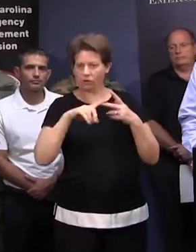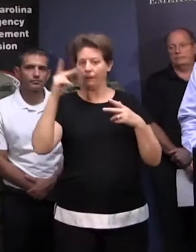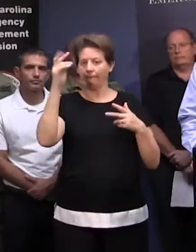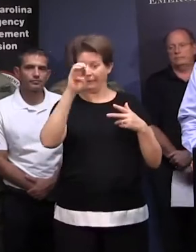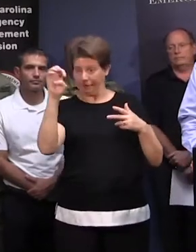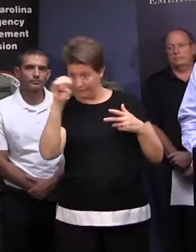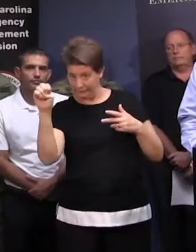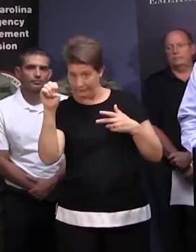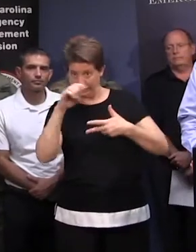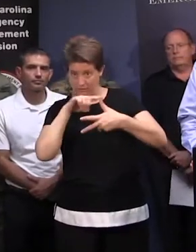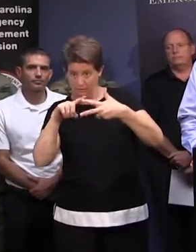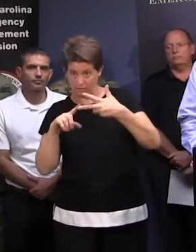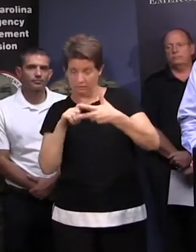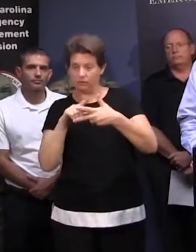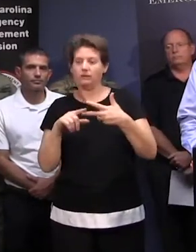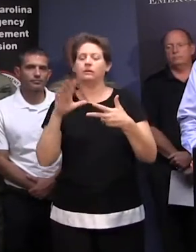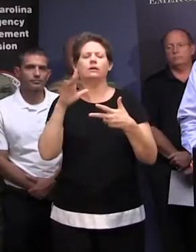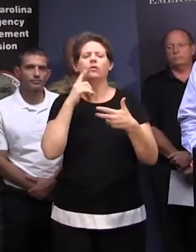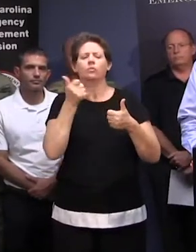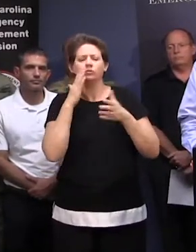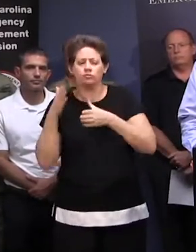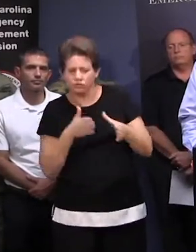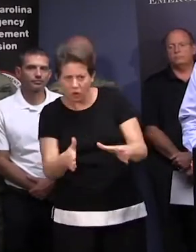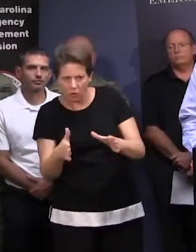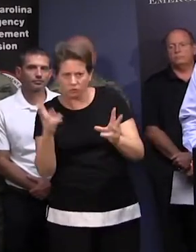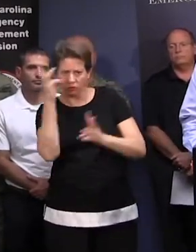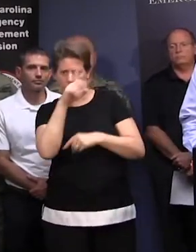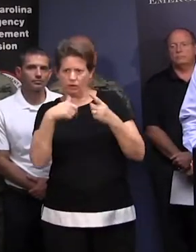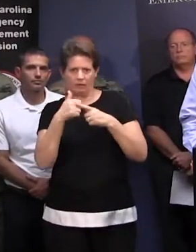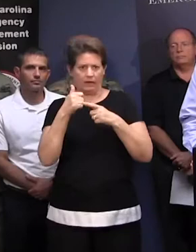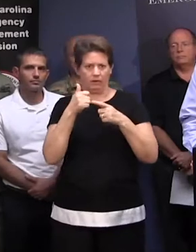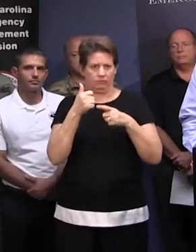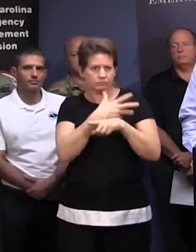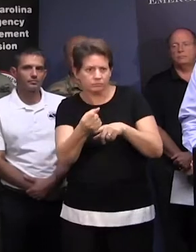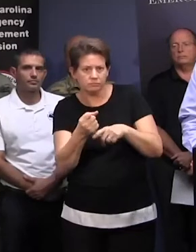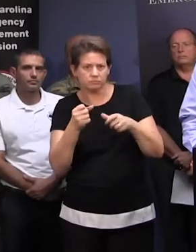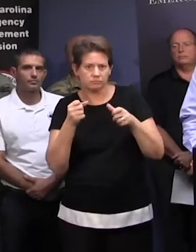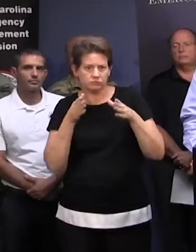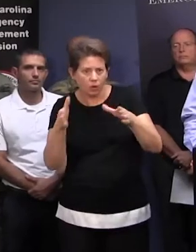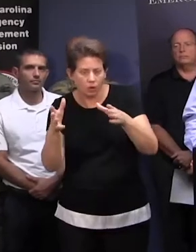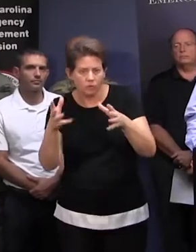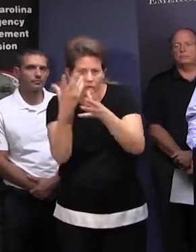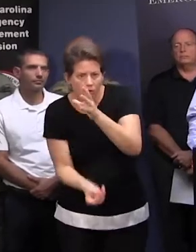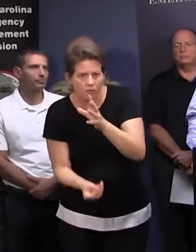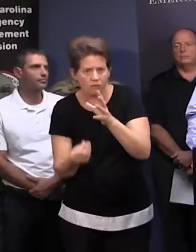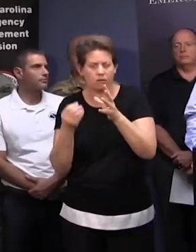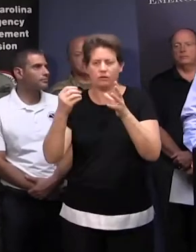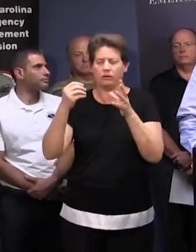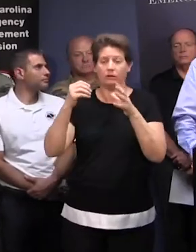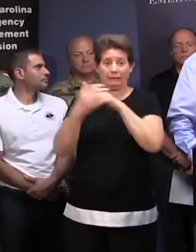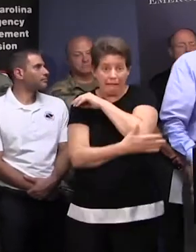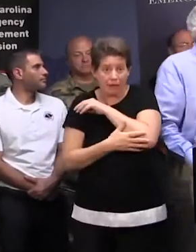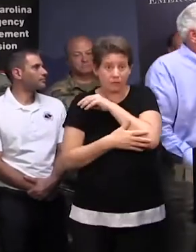possibly historic flooding. Which roadways are all concerned about being washed out? And you mentioned isolated counties. What are your preparations to